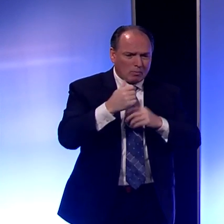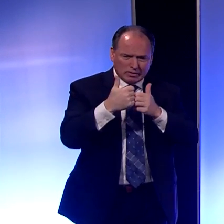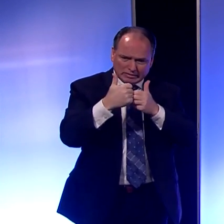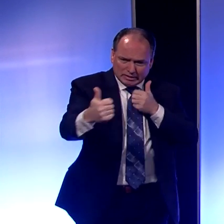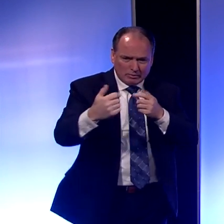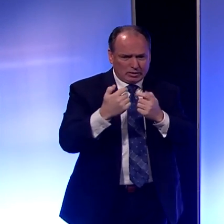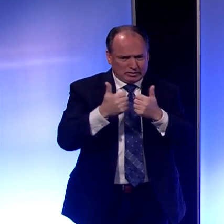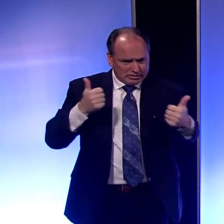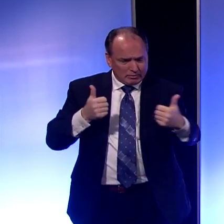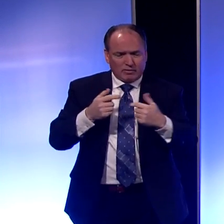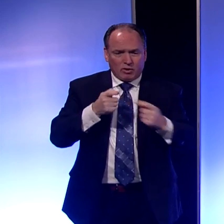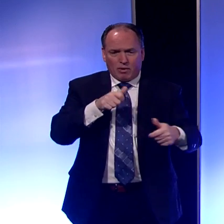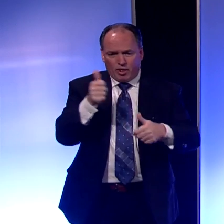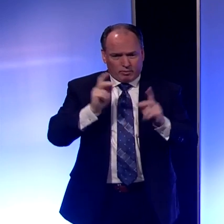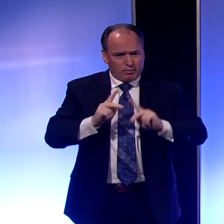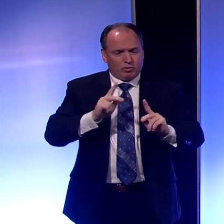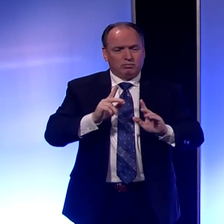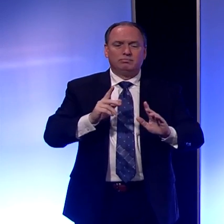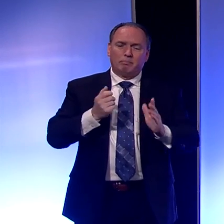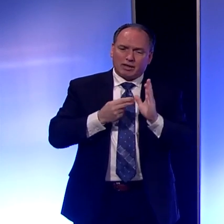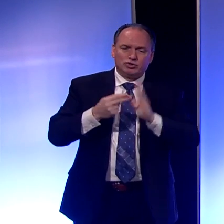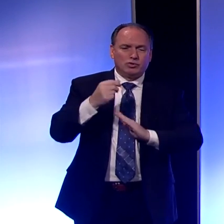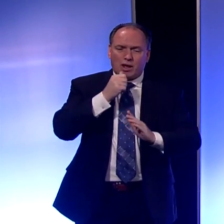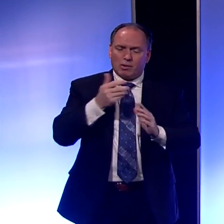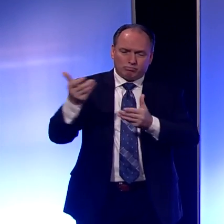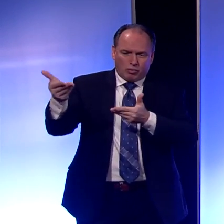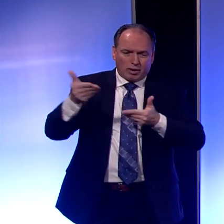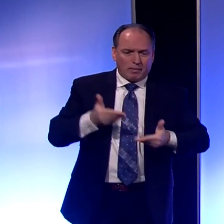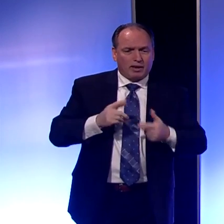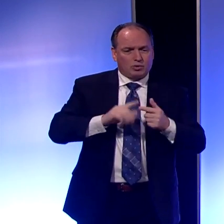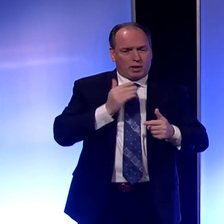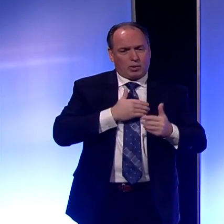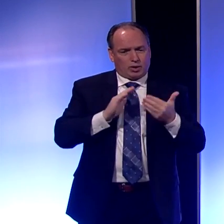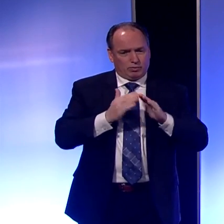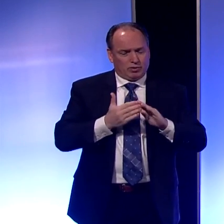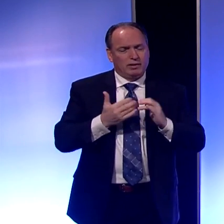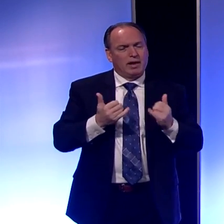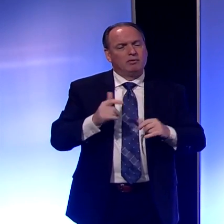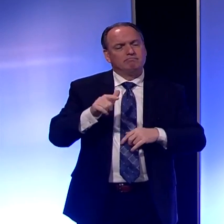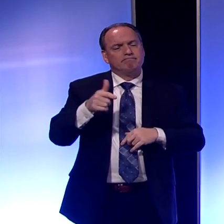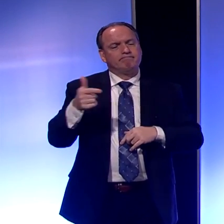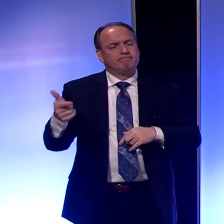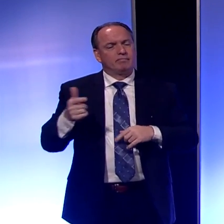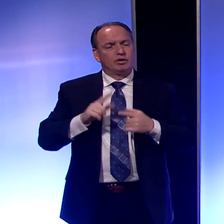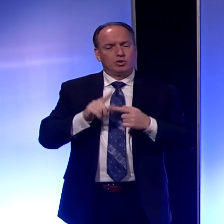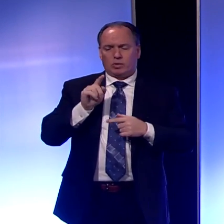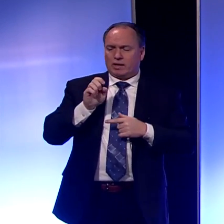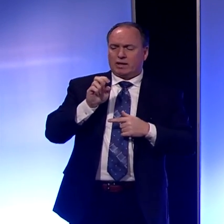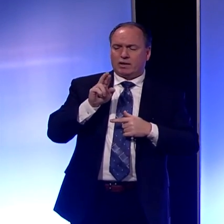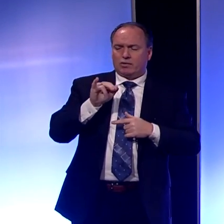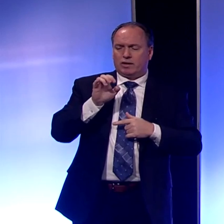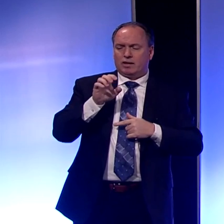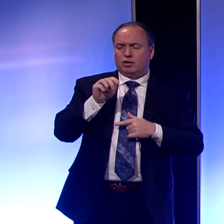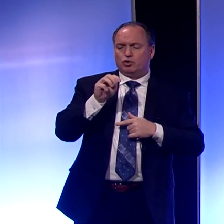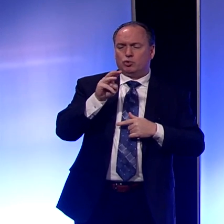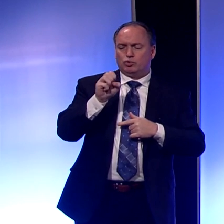others so that we can be sure you're not bringing it back to our community. Now I'd like to turn to Erie News Now.